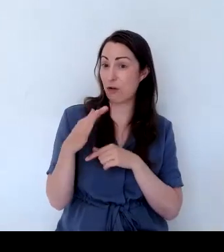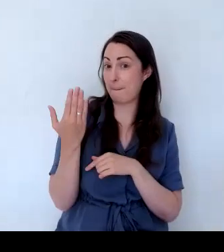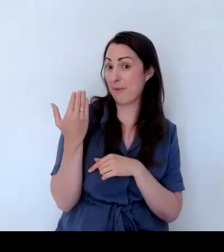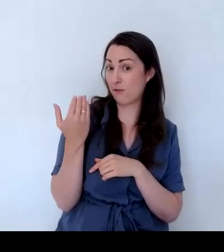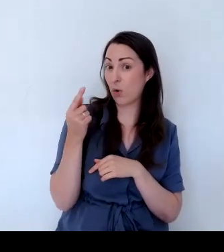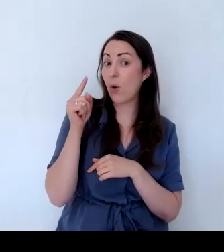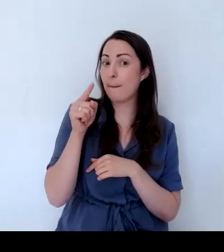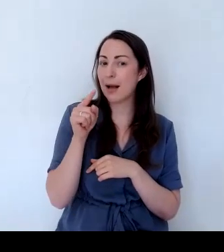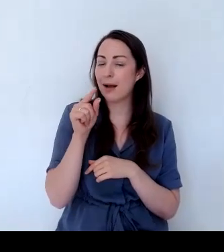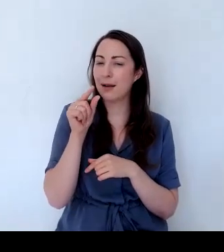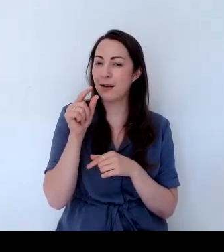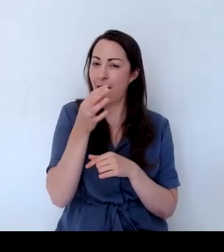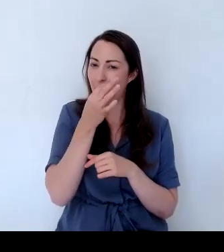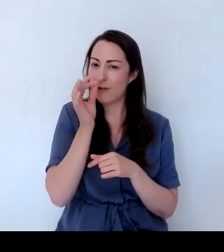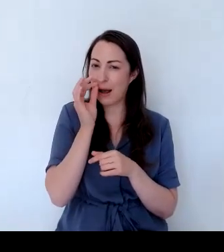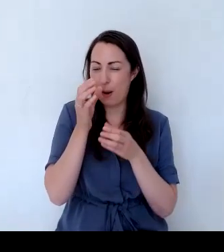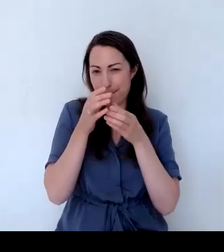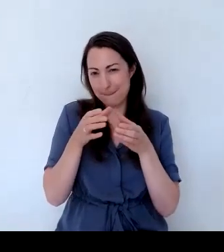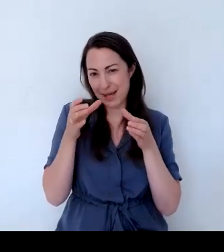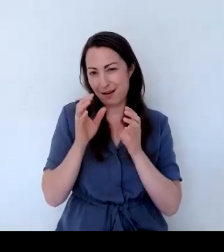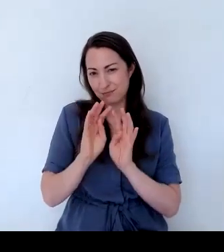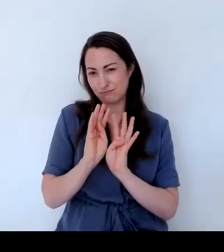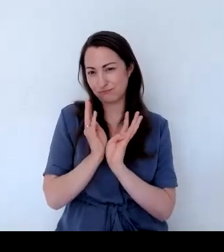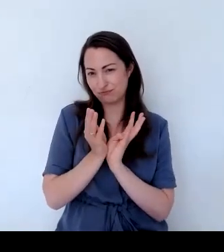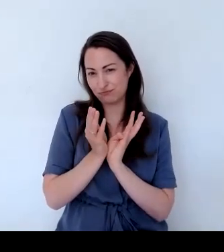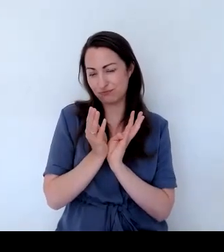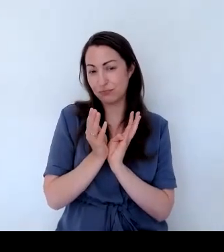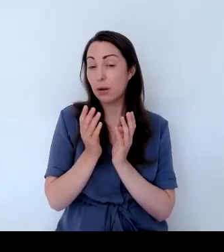nectar in there, probably as well.